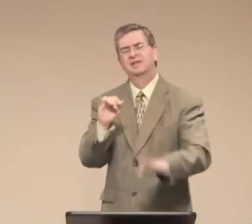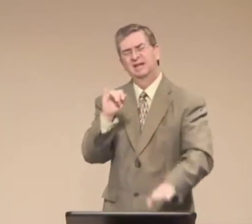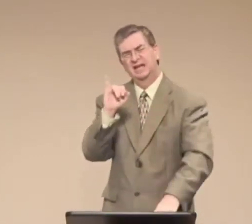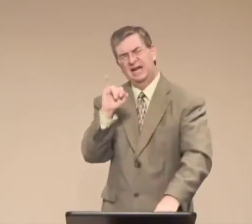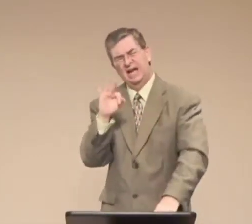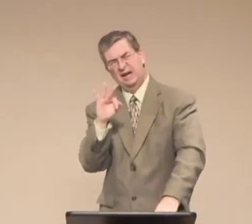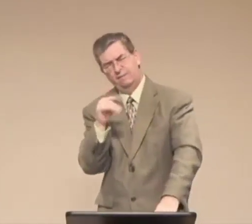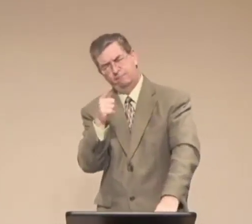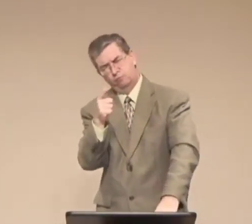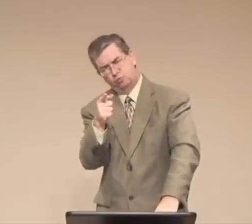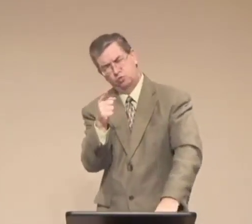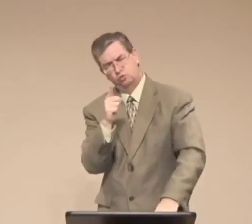forward.